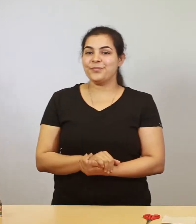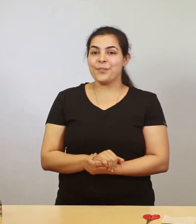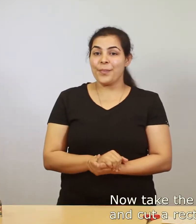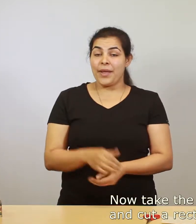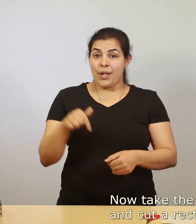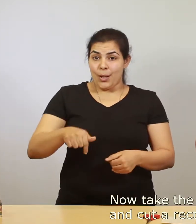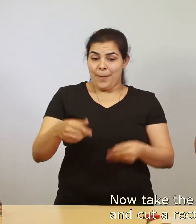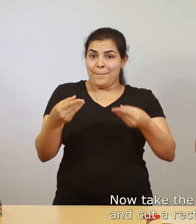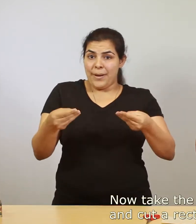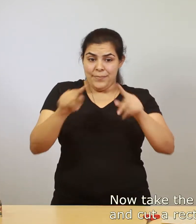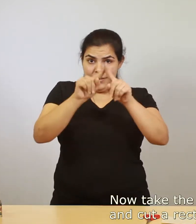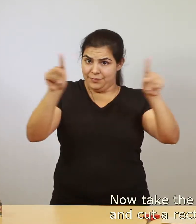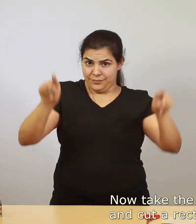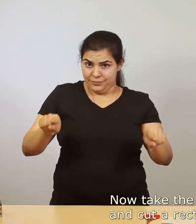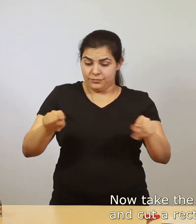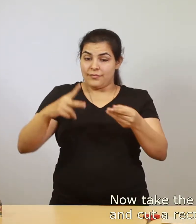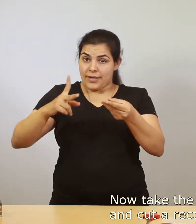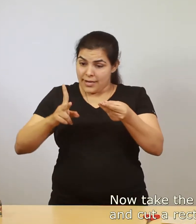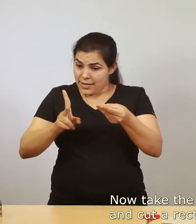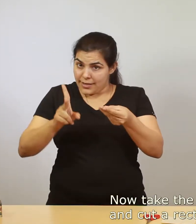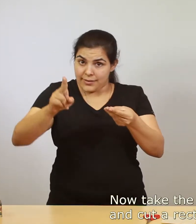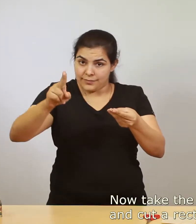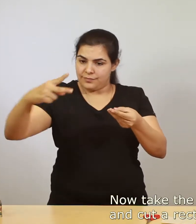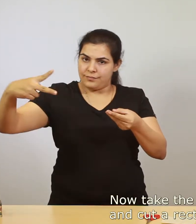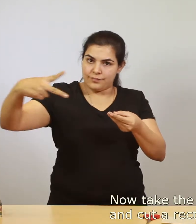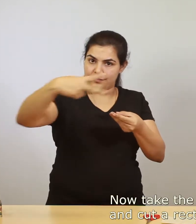yes we can start now take the paper and cut a rectangle